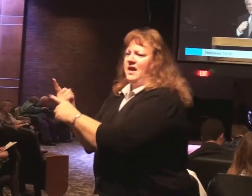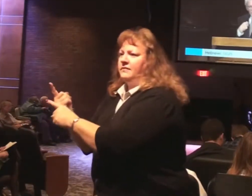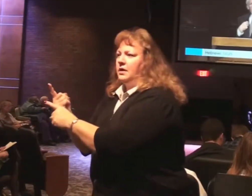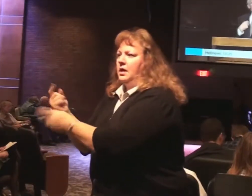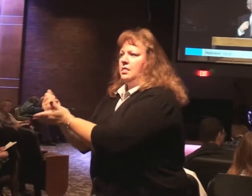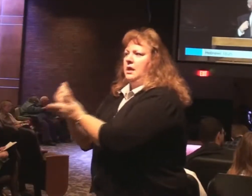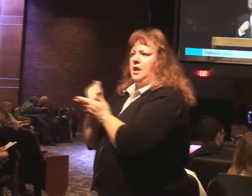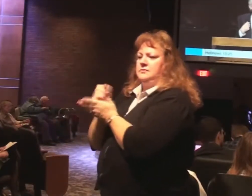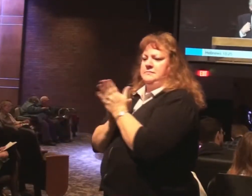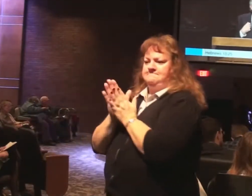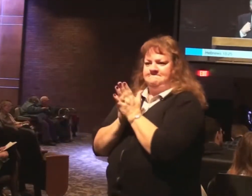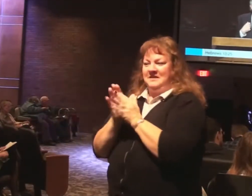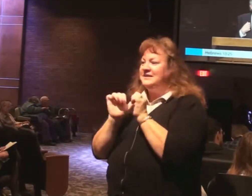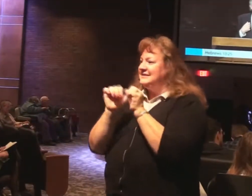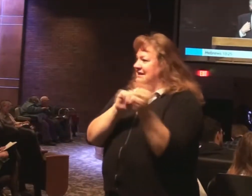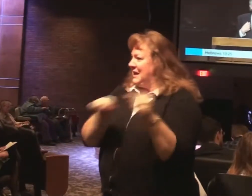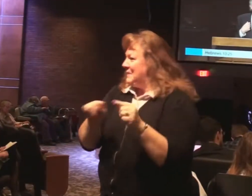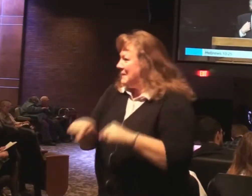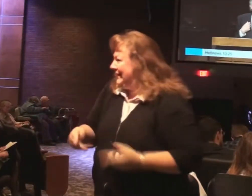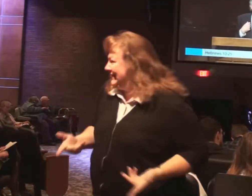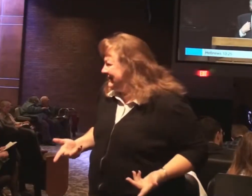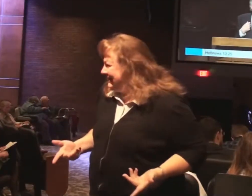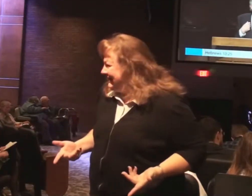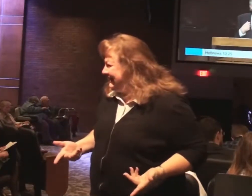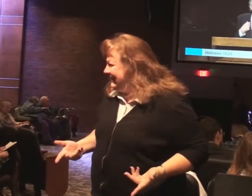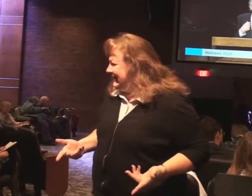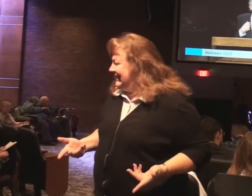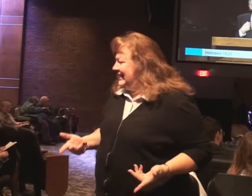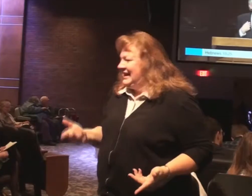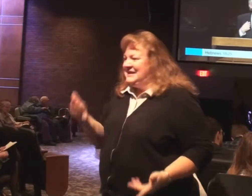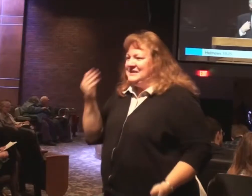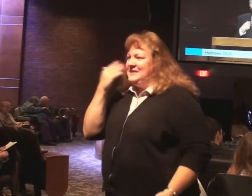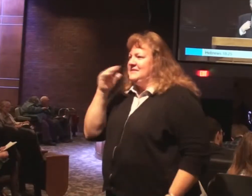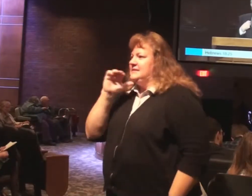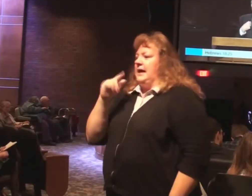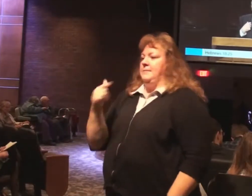me to want to be faithful. You know it's just not all about me.